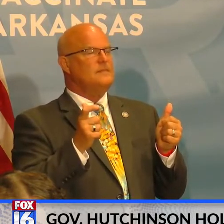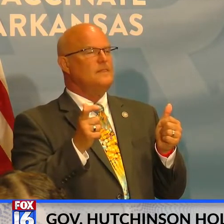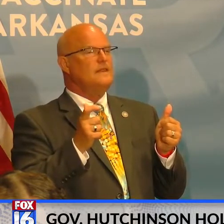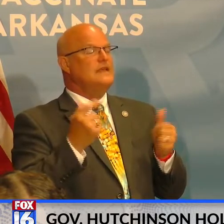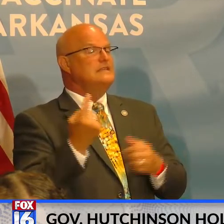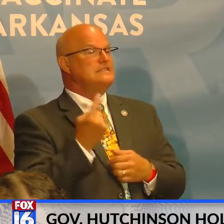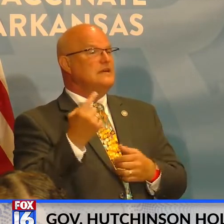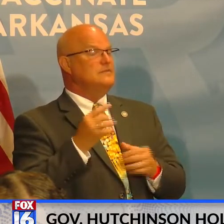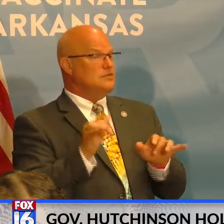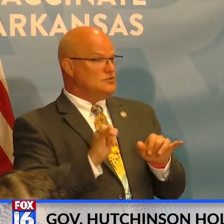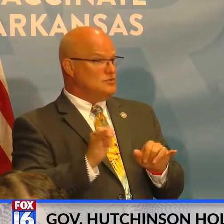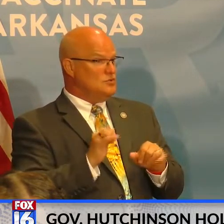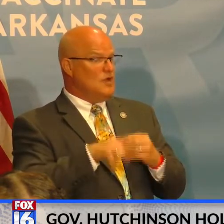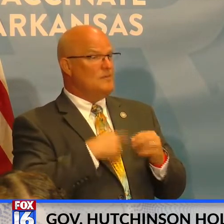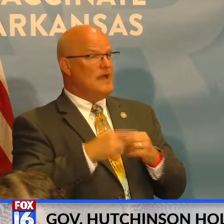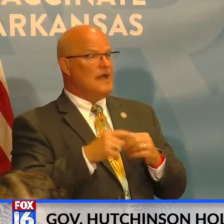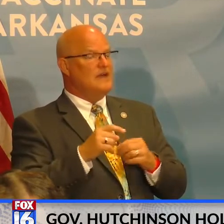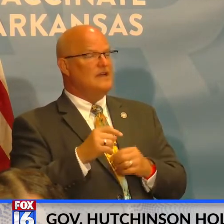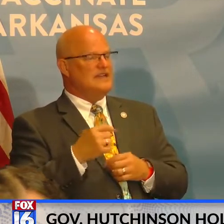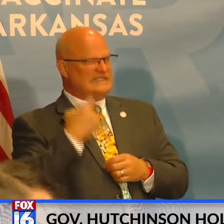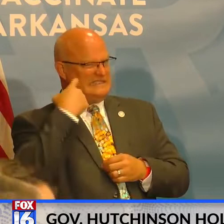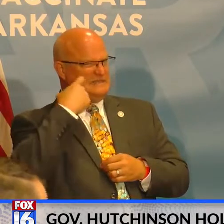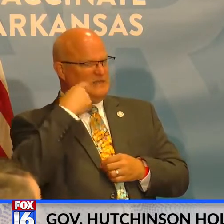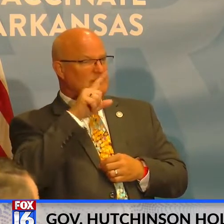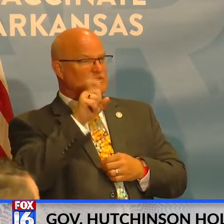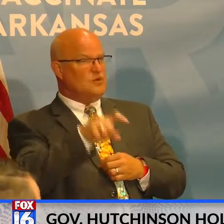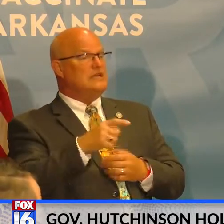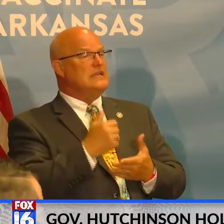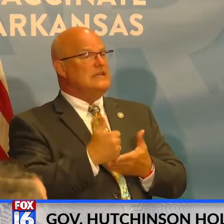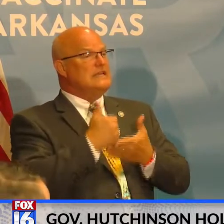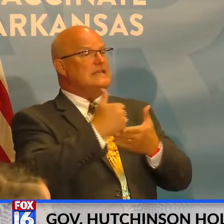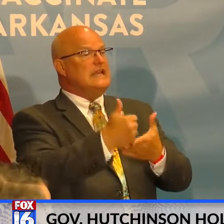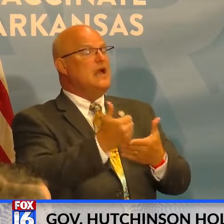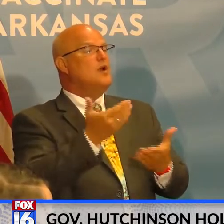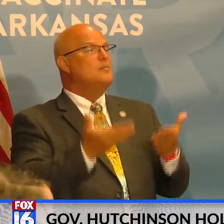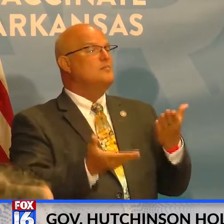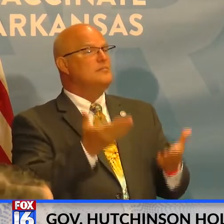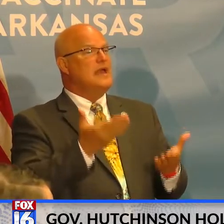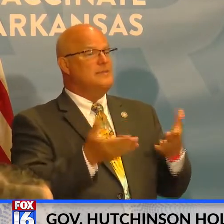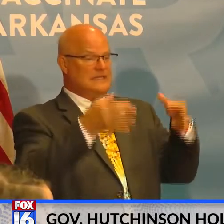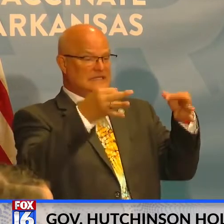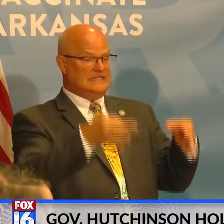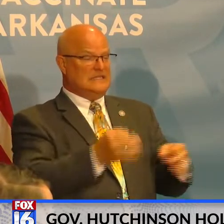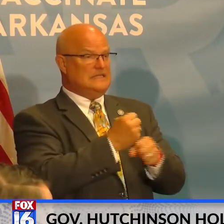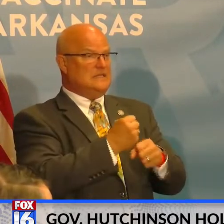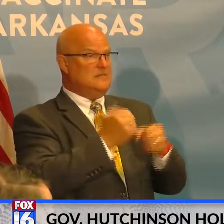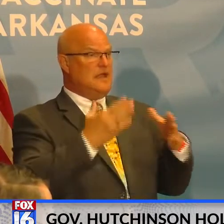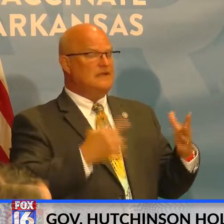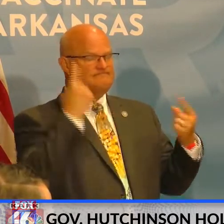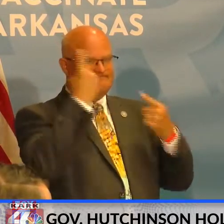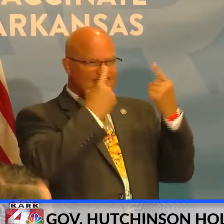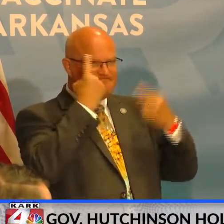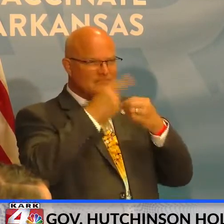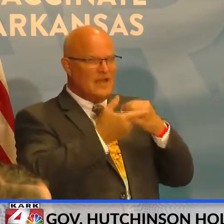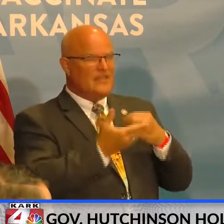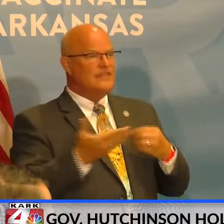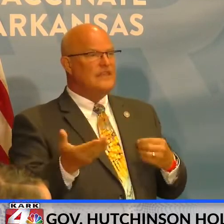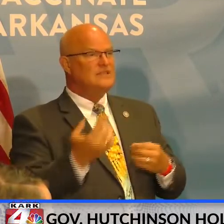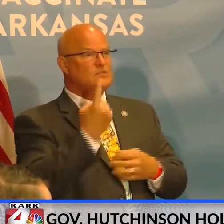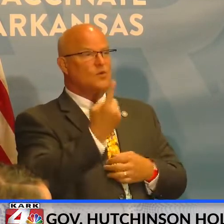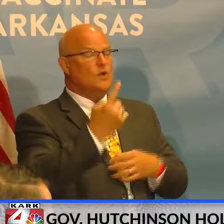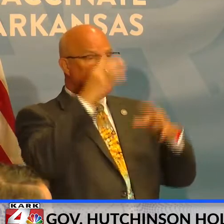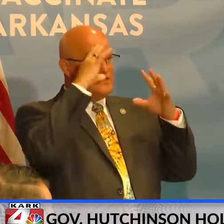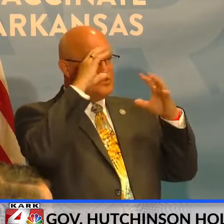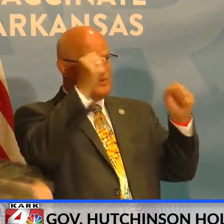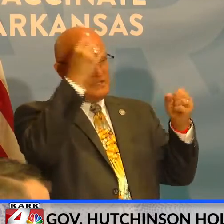just something even too on an earlier question to help maybe, um, decision makers as they're thinking about things. Uh, one of the